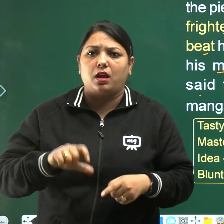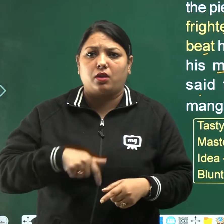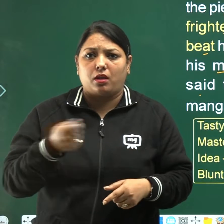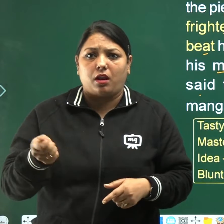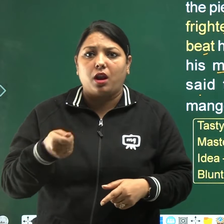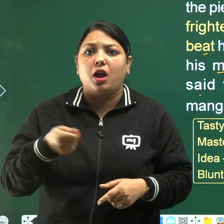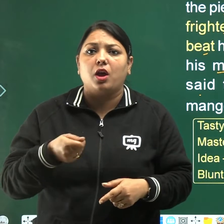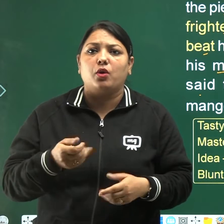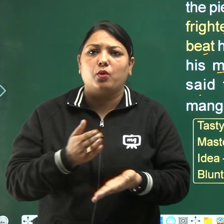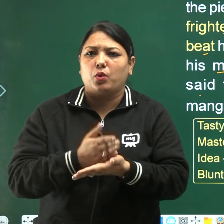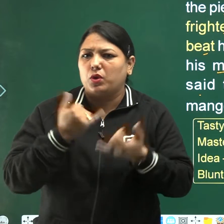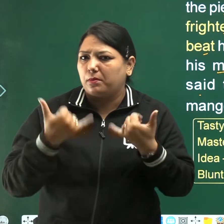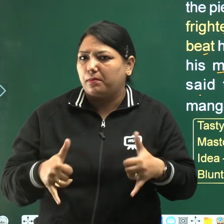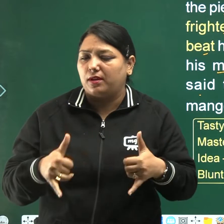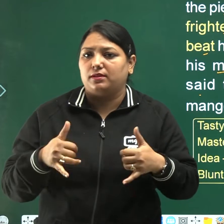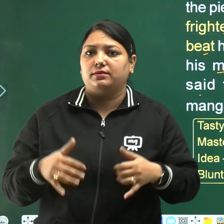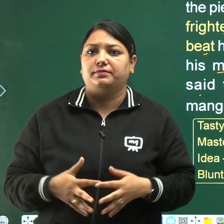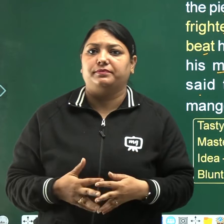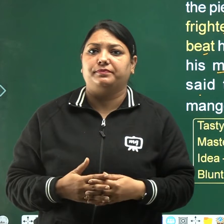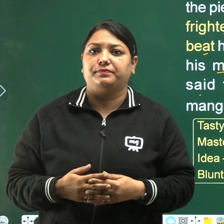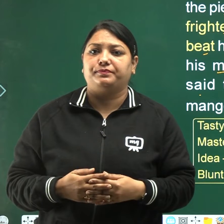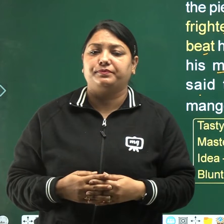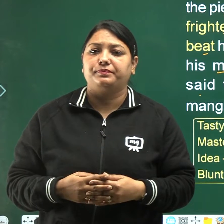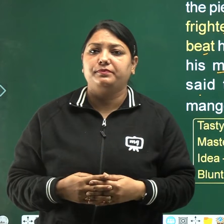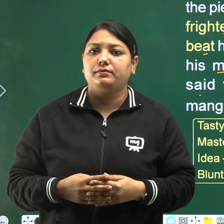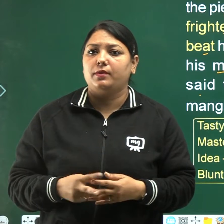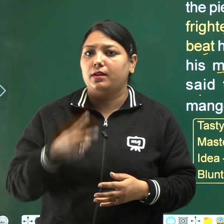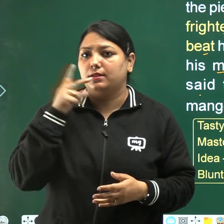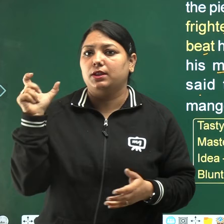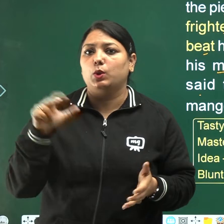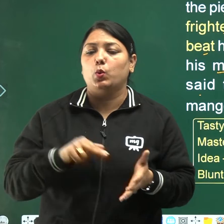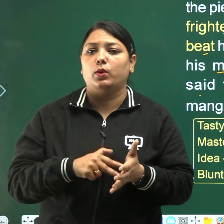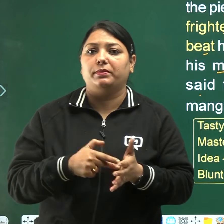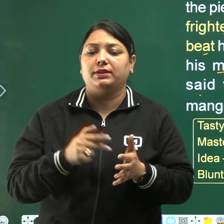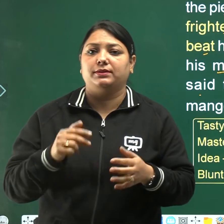now let us see the word meanings.